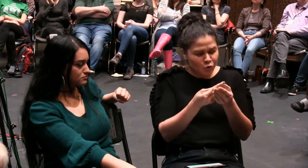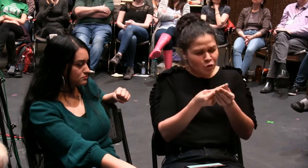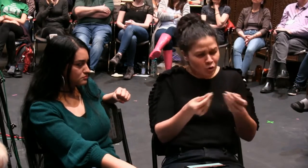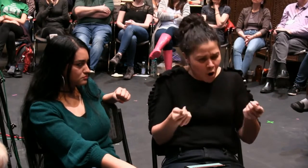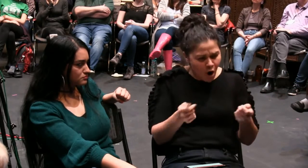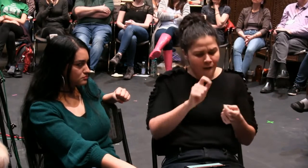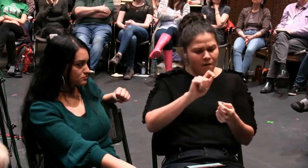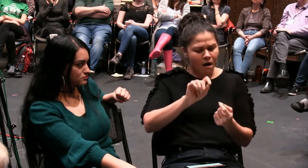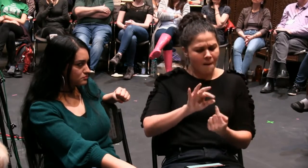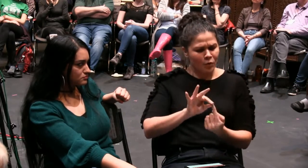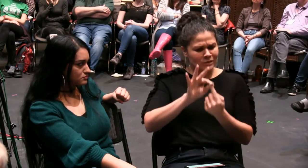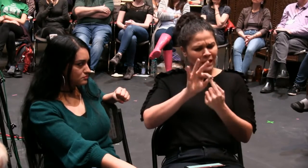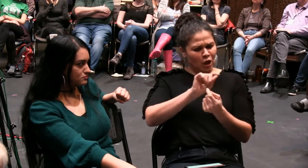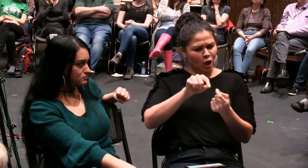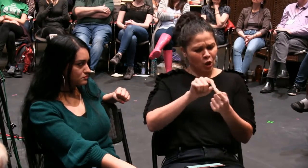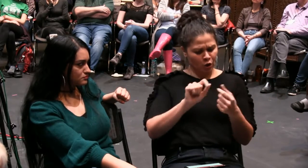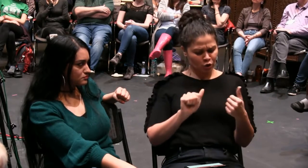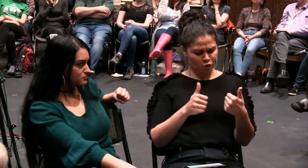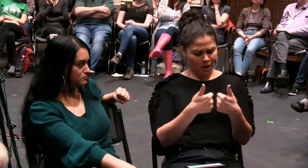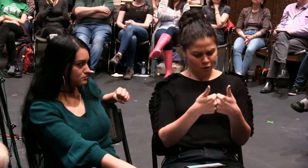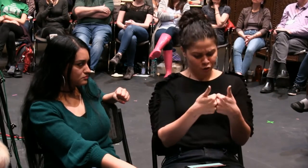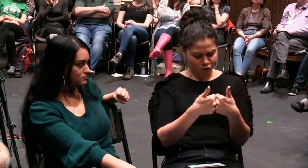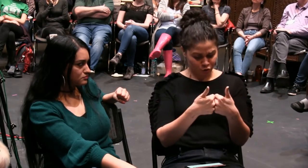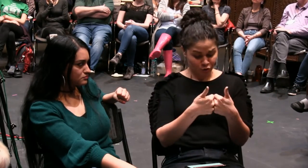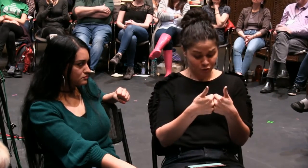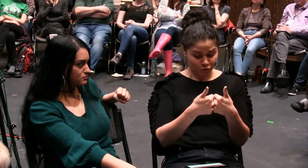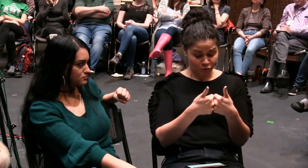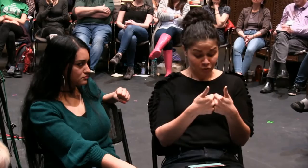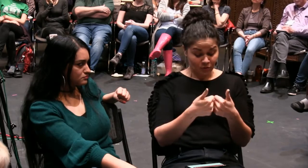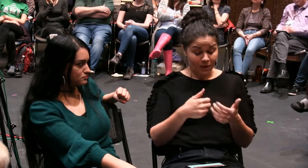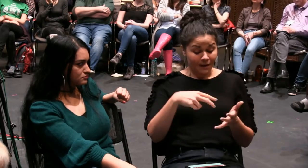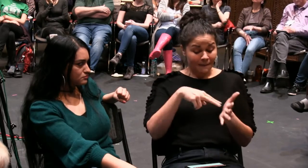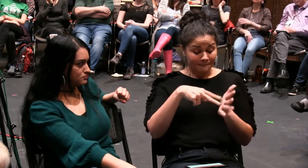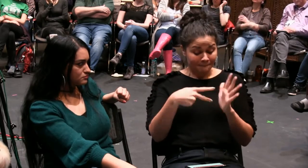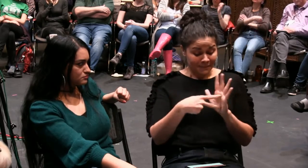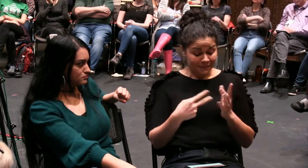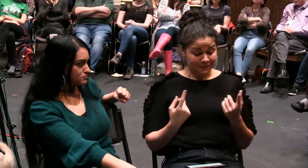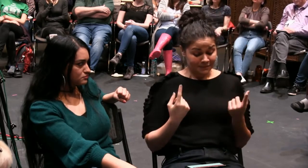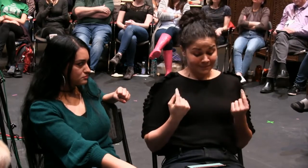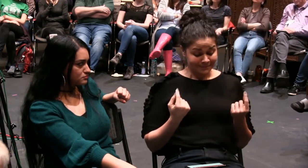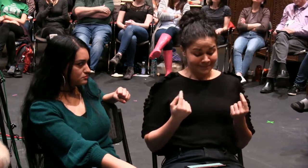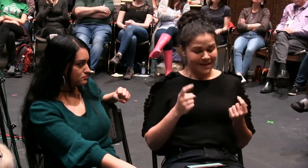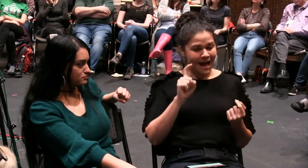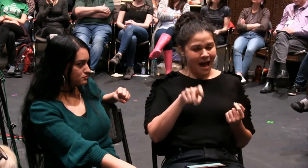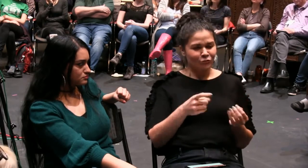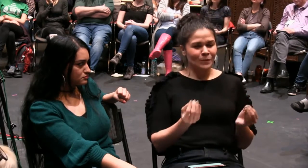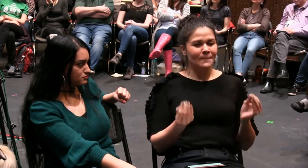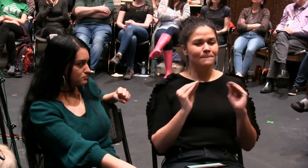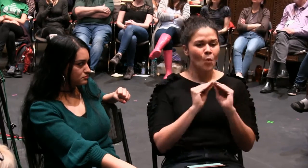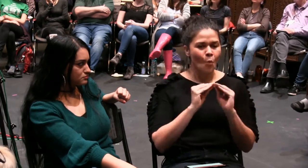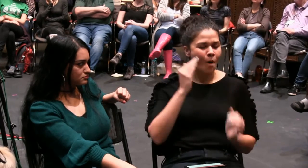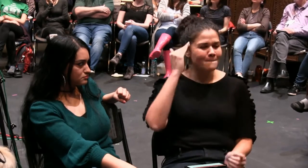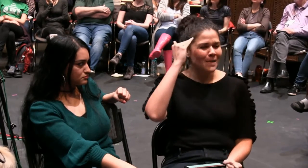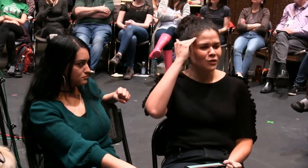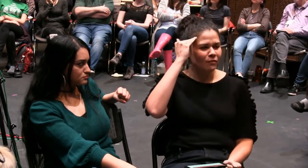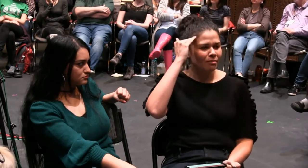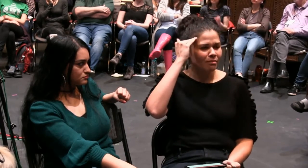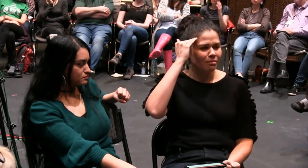And we're all the same in that way. And people come together as a group to address a common challenge.